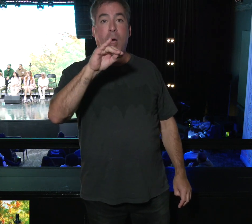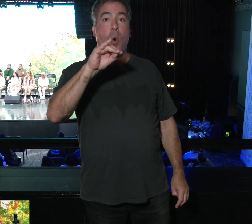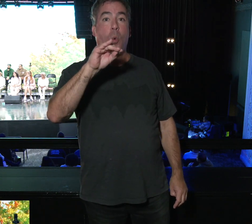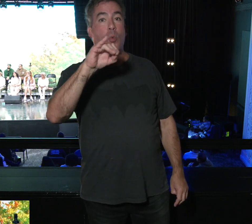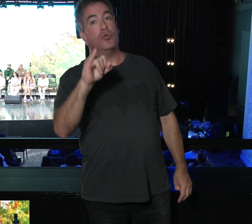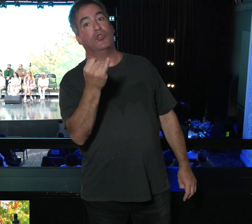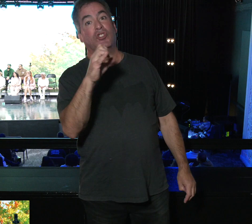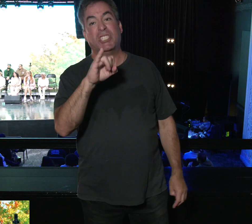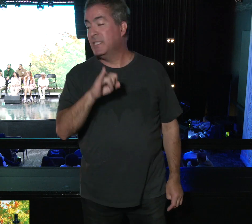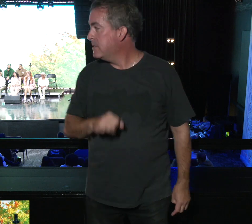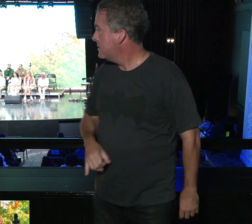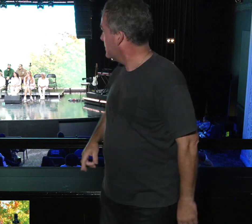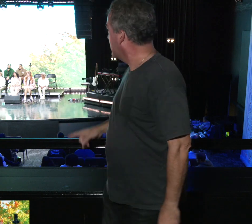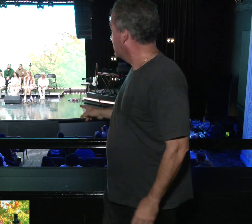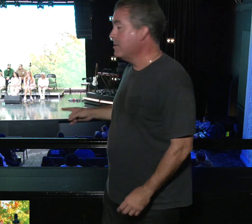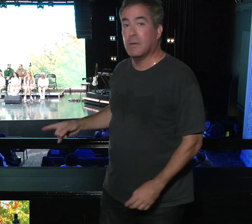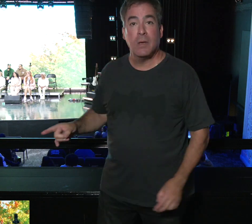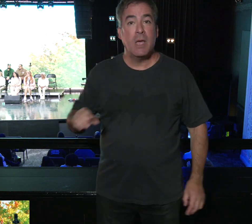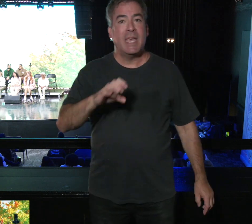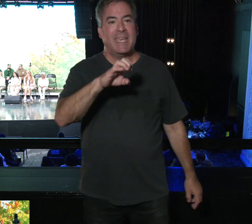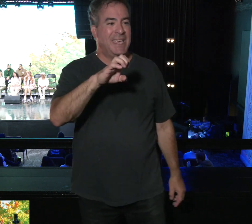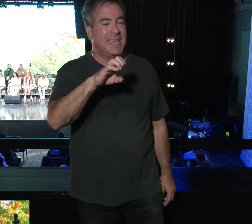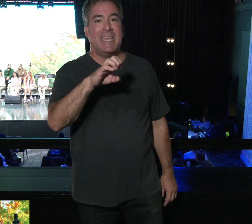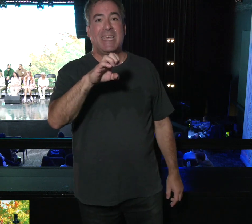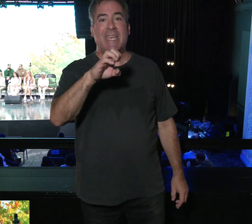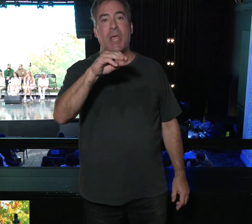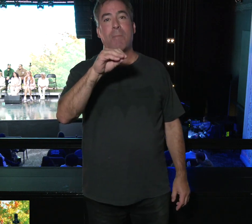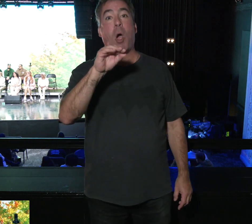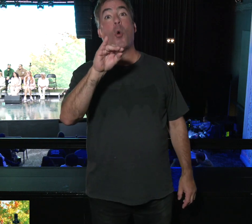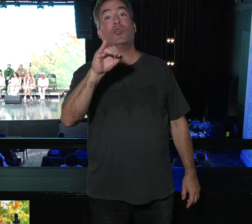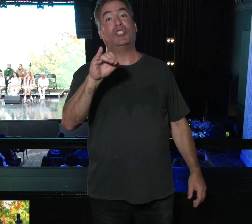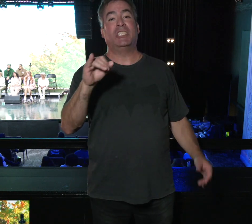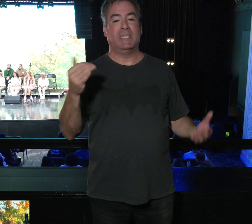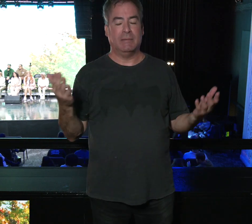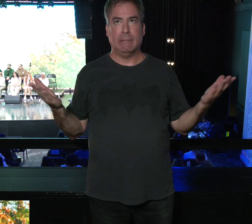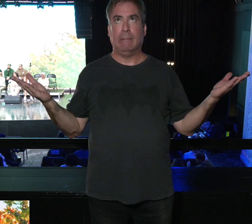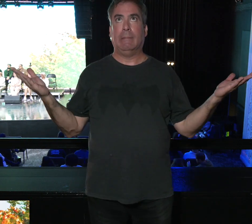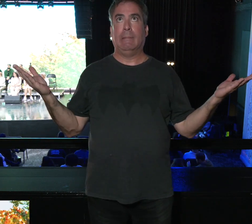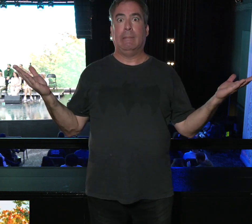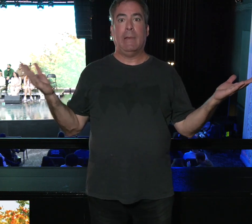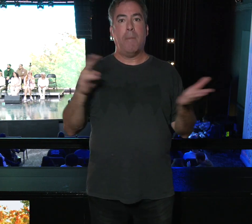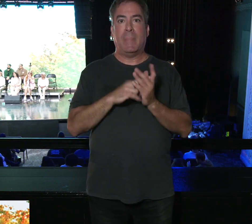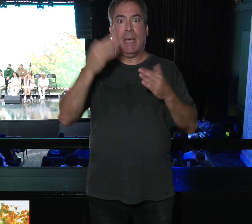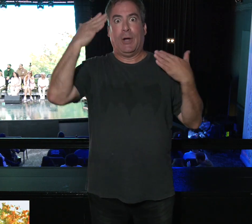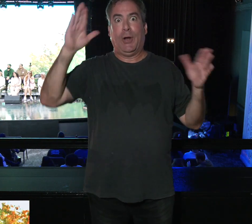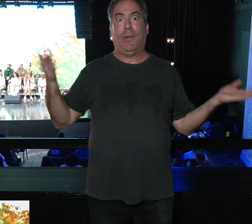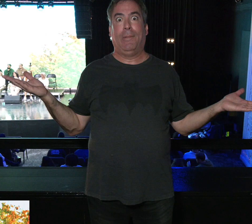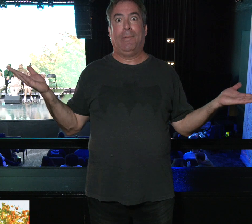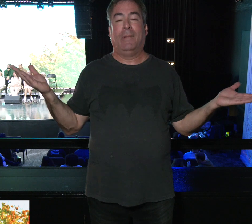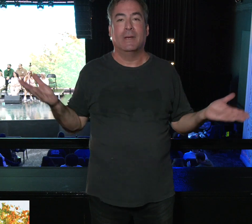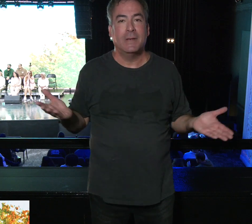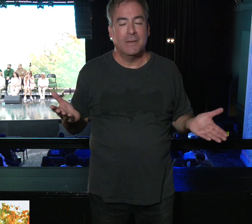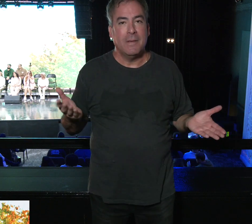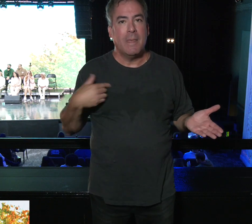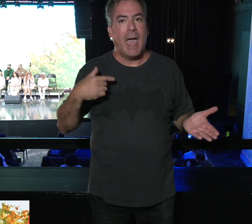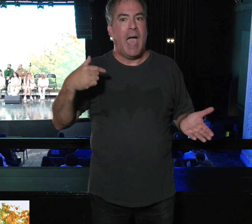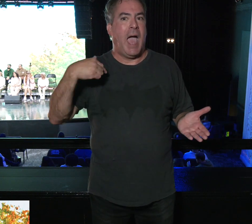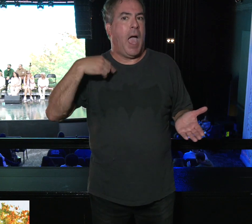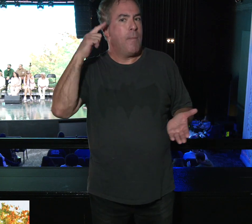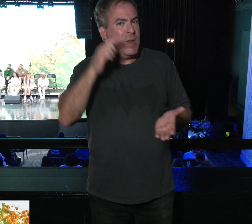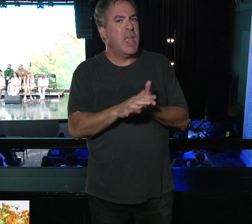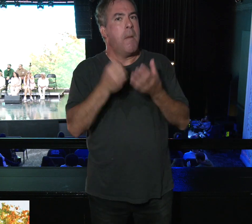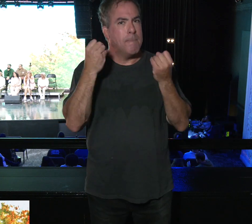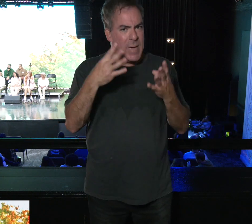I don't know. I don't know. There's different lists and different parts of the Bible. I don't know. Here's what I believe. I believe there is as many gifts